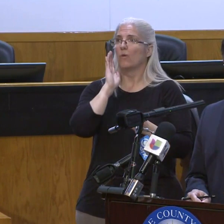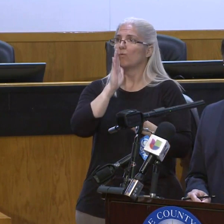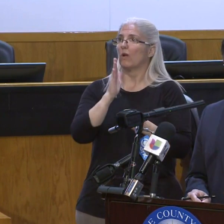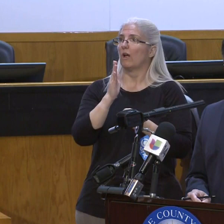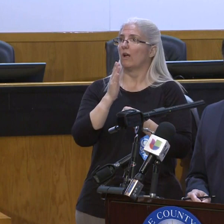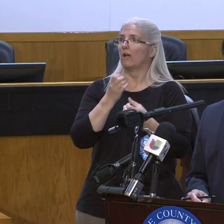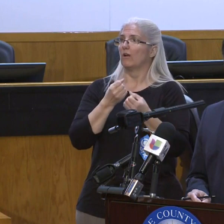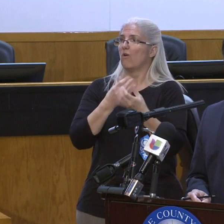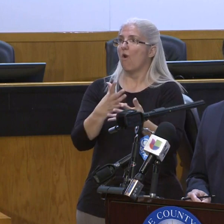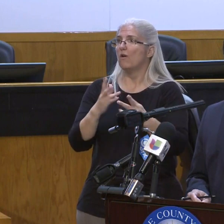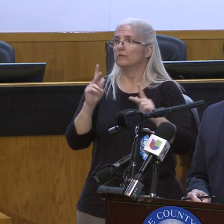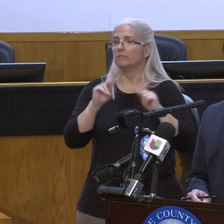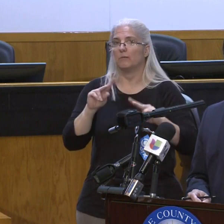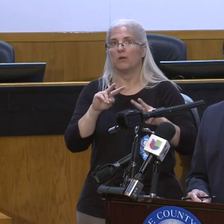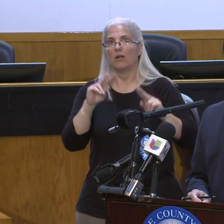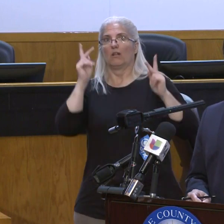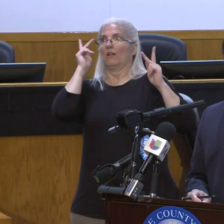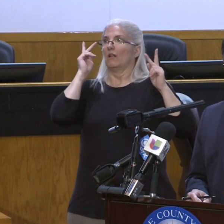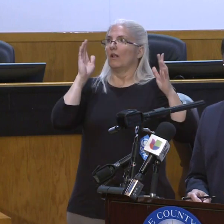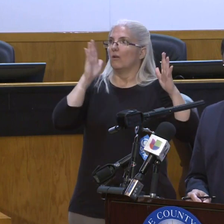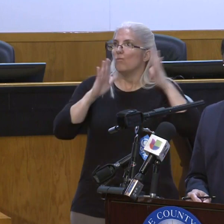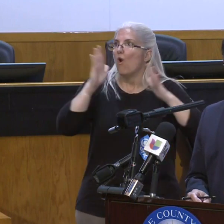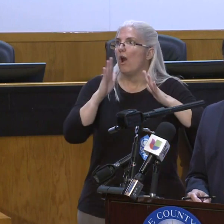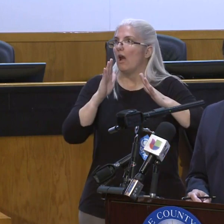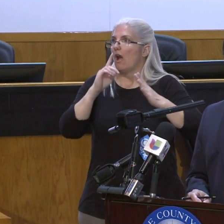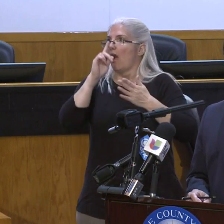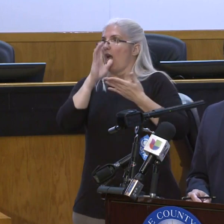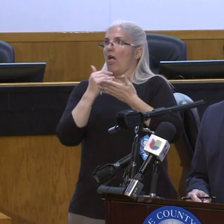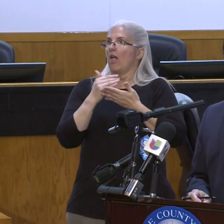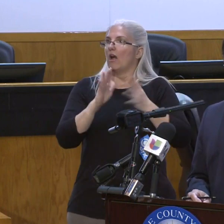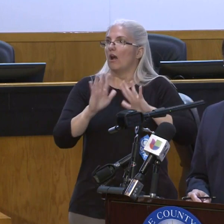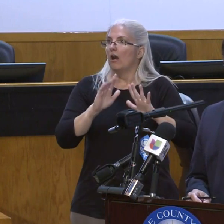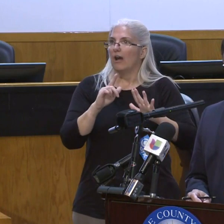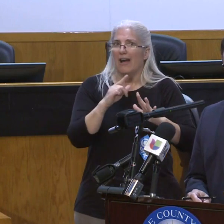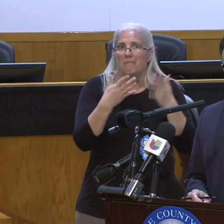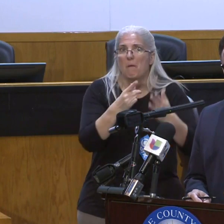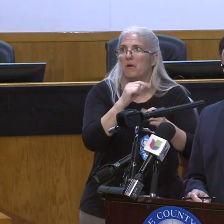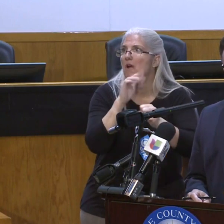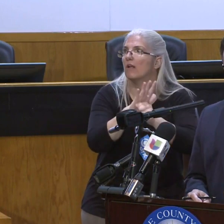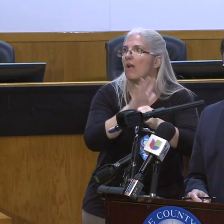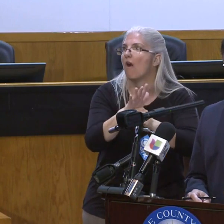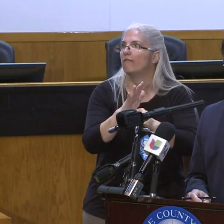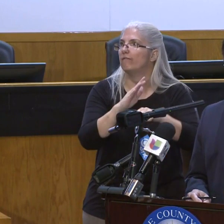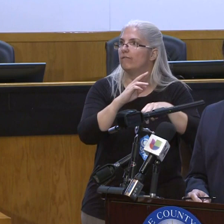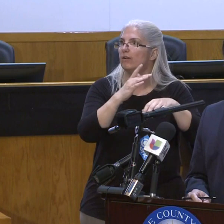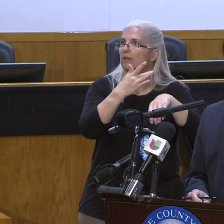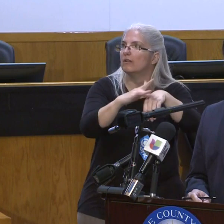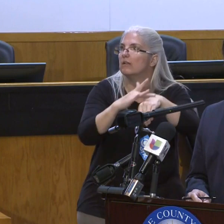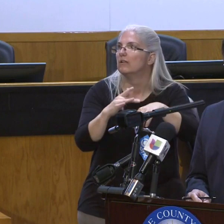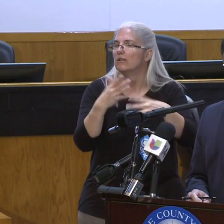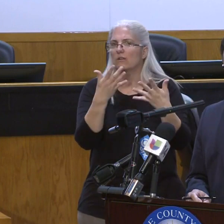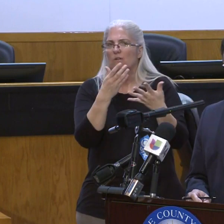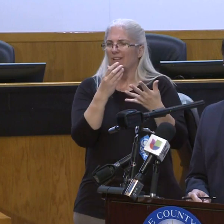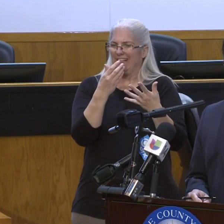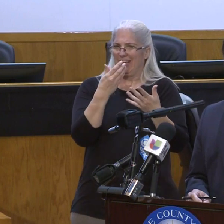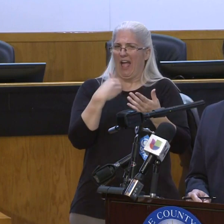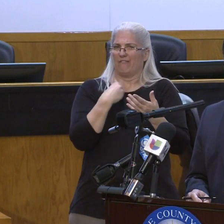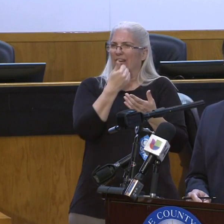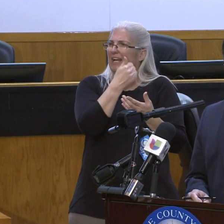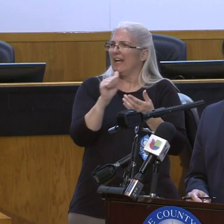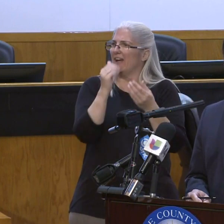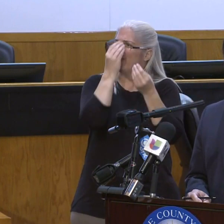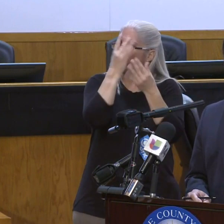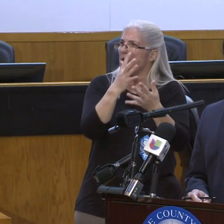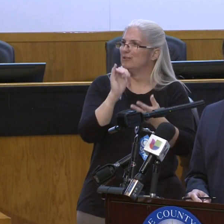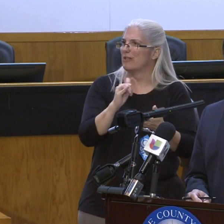or make you react to, say, like, a shortage or feeling like there's something? Is there anything within that information to kind of give a